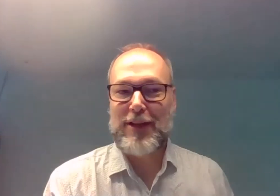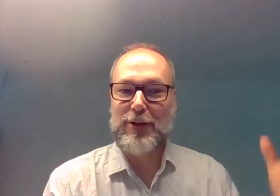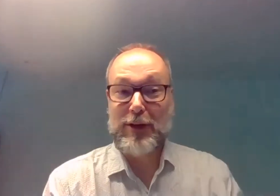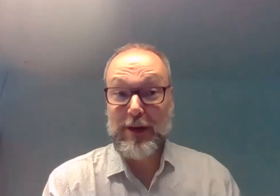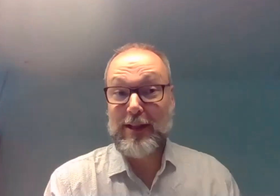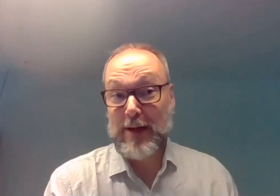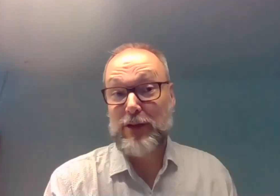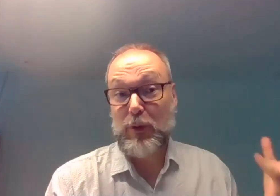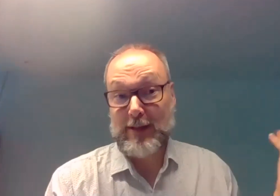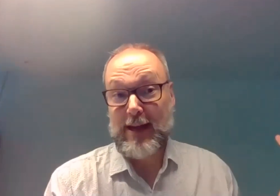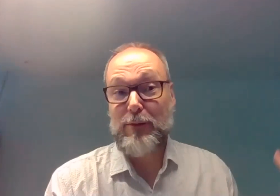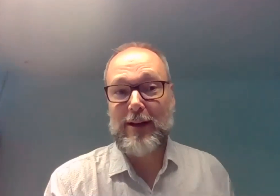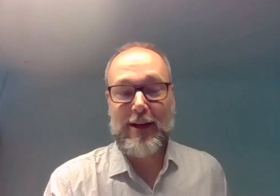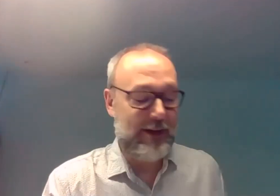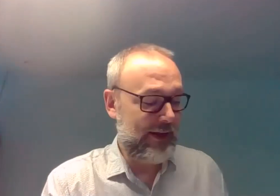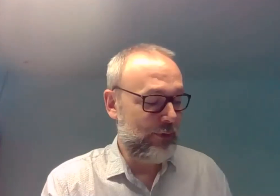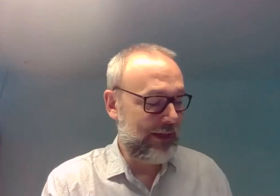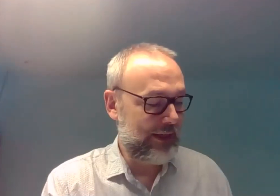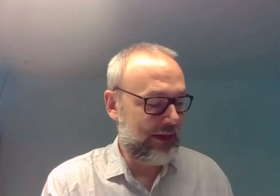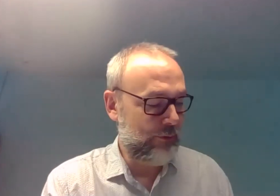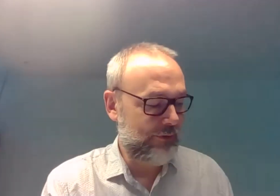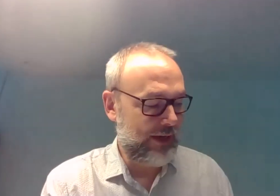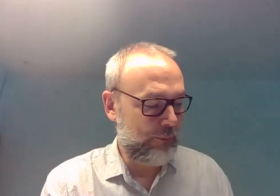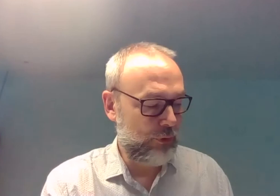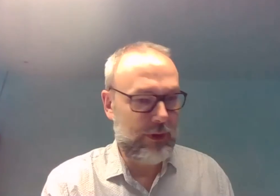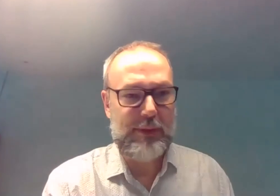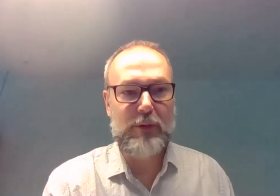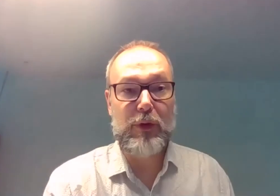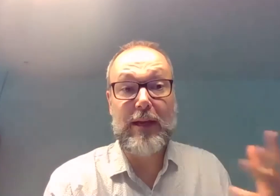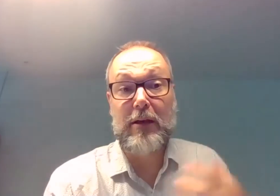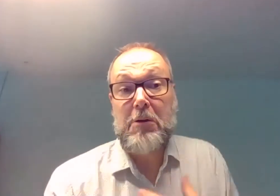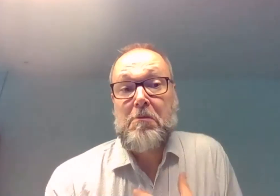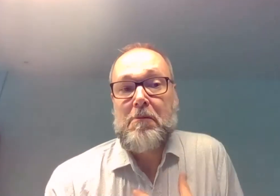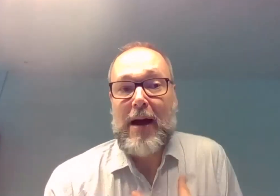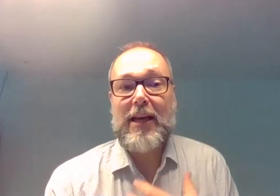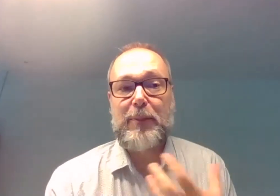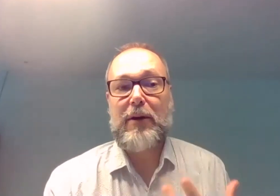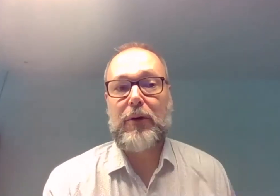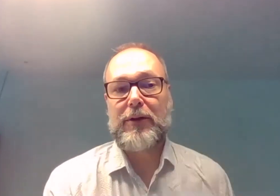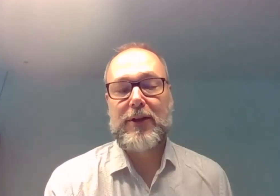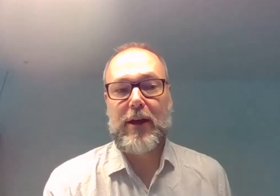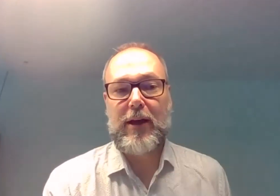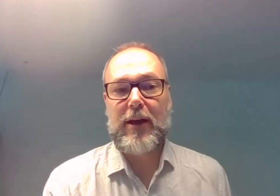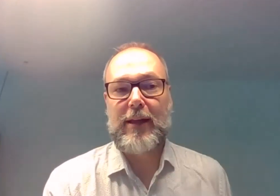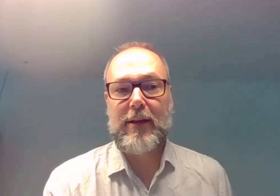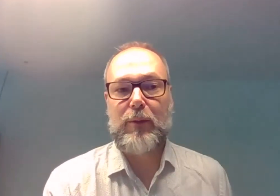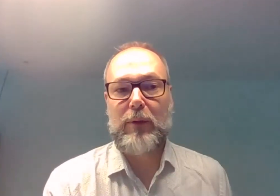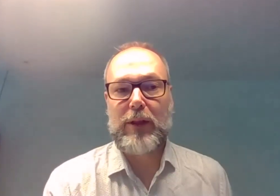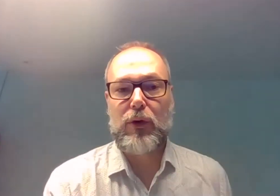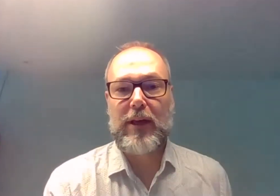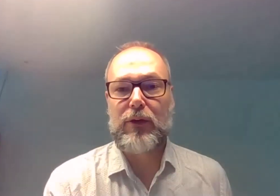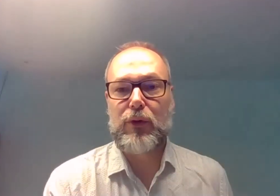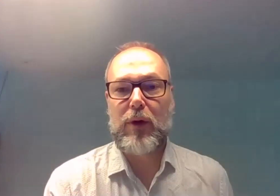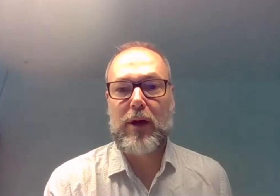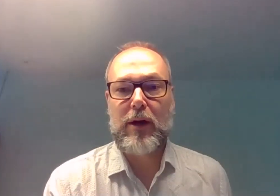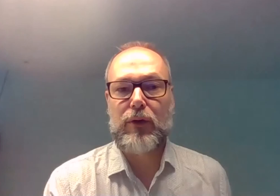customers. So it really depends on what they will need and they will find important. I think really my experience in when